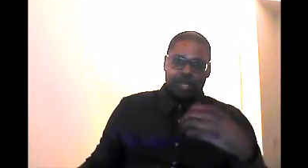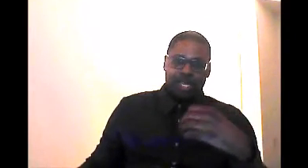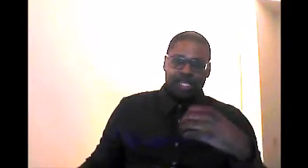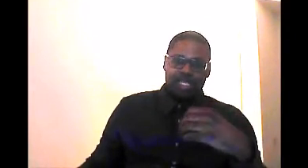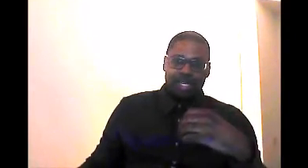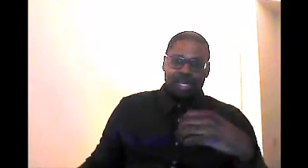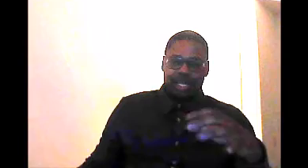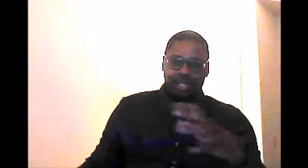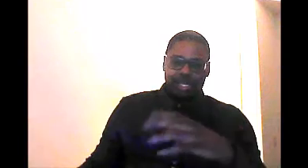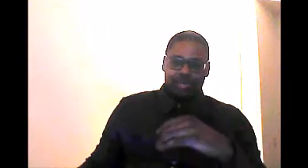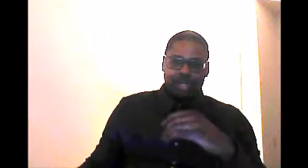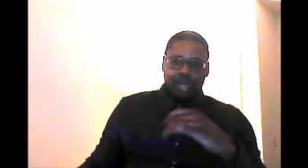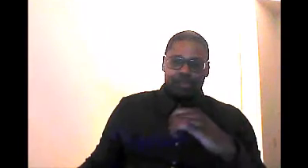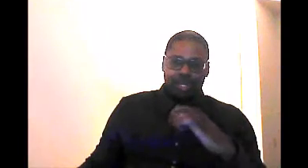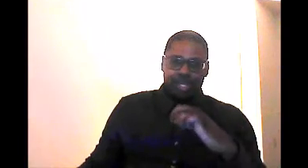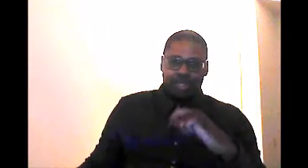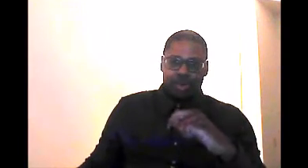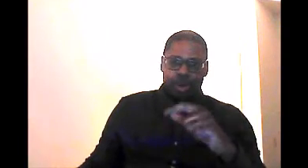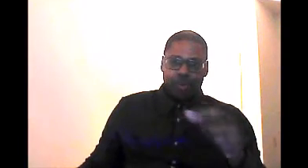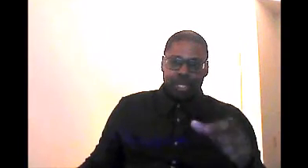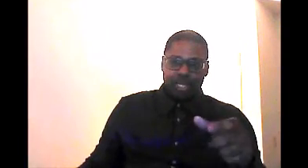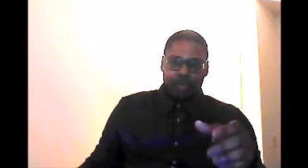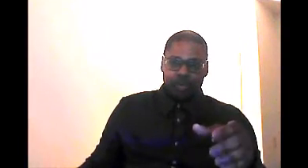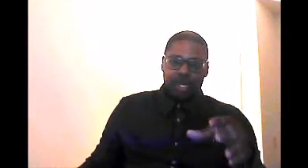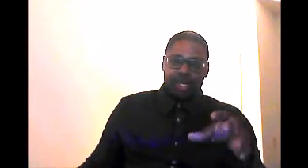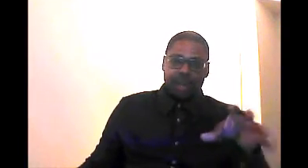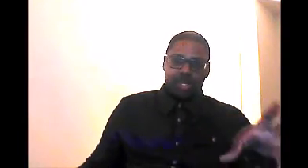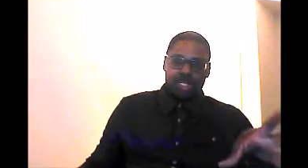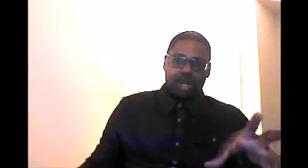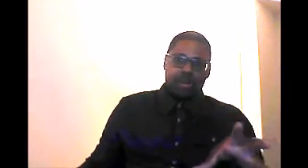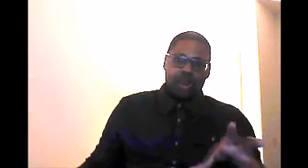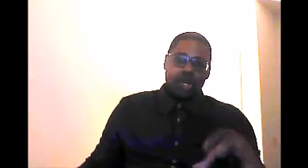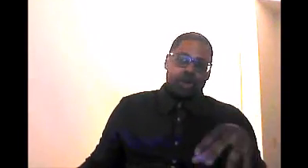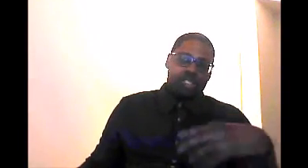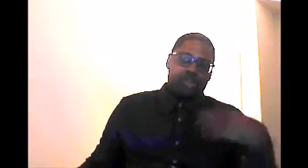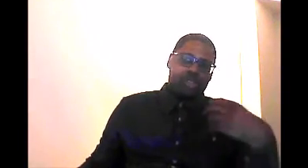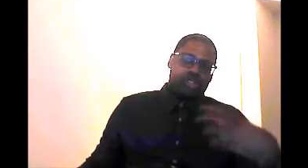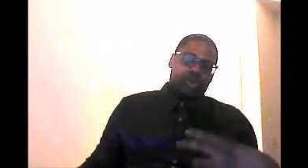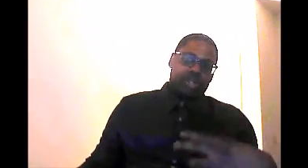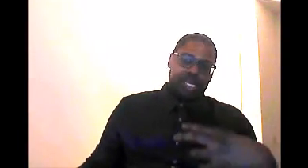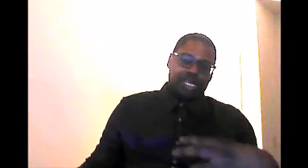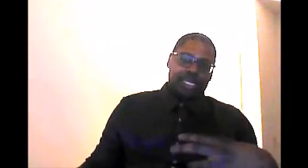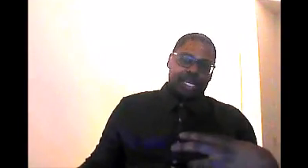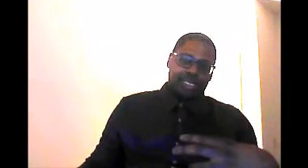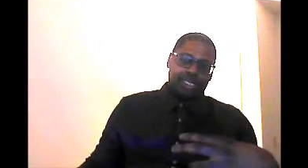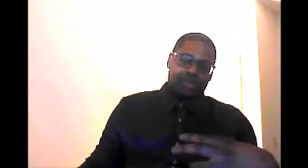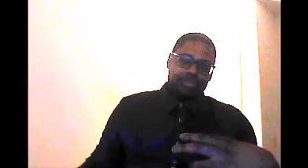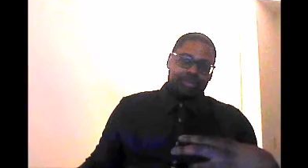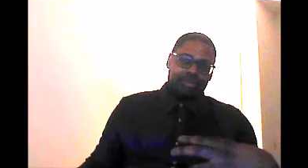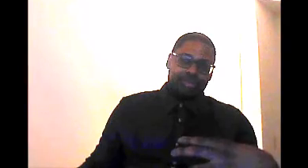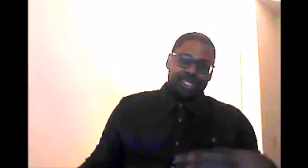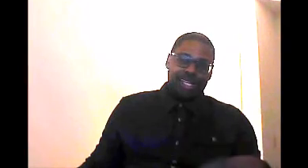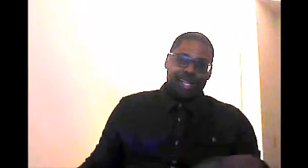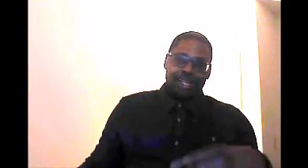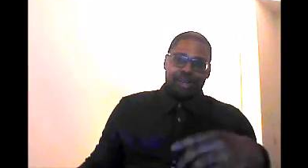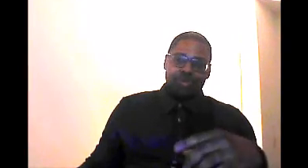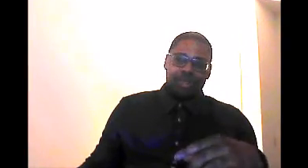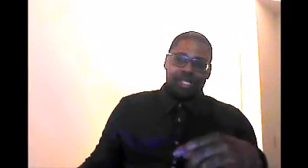before the test and, like, leading up to that. So, I hope that's helpful. And I wanted to talk about what to do during the test next. And hopefully,